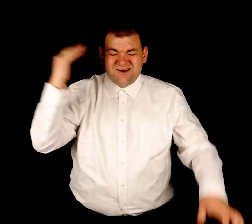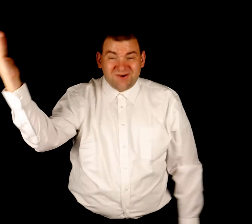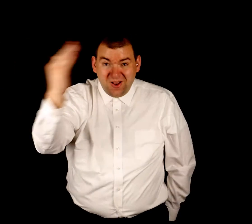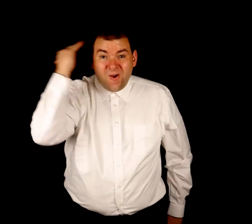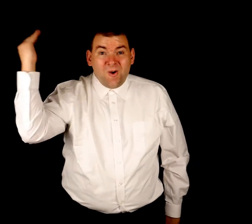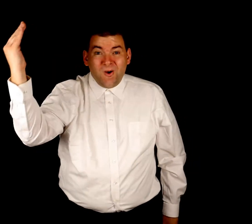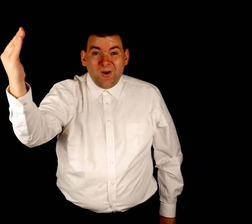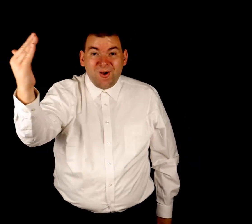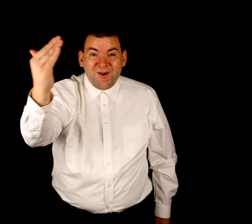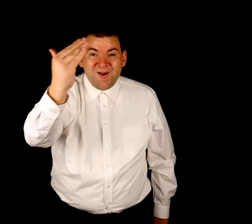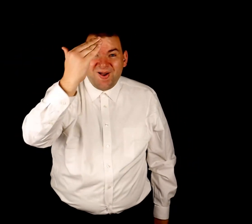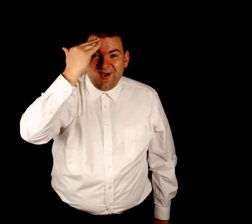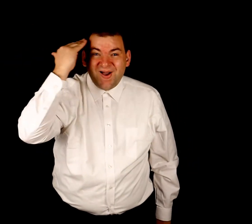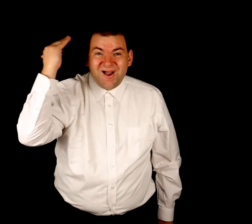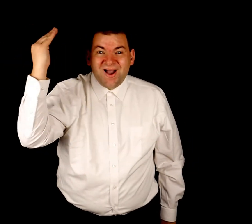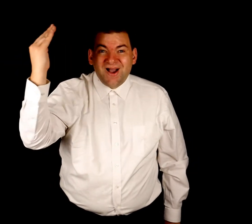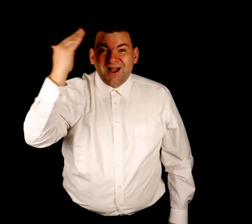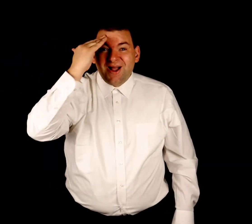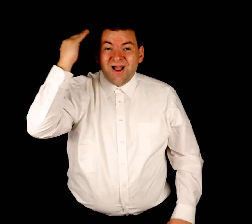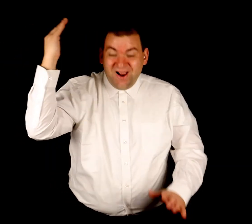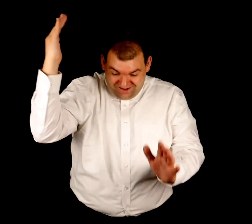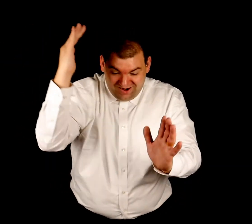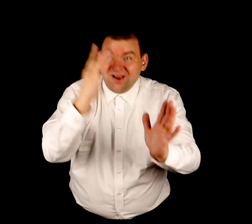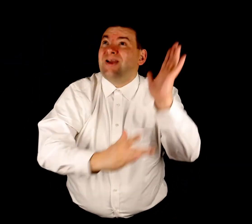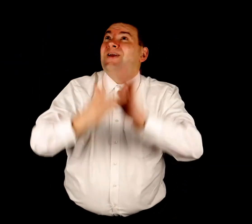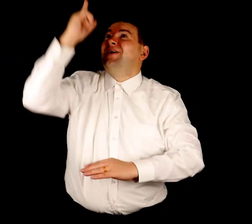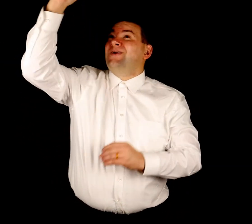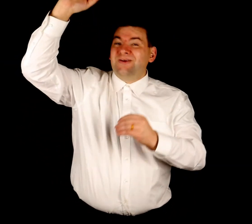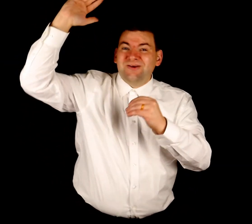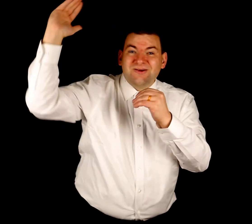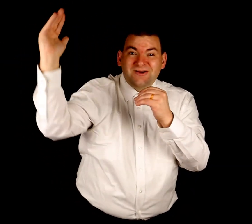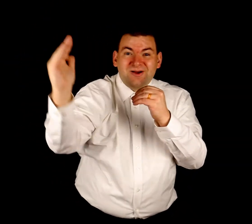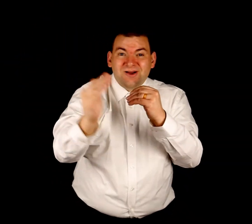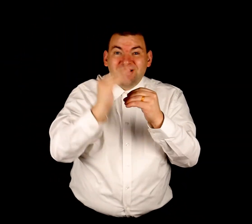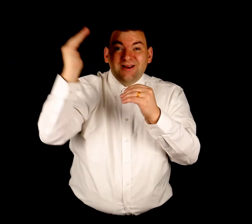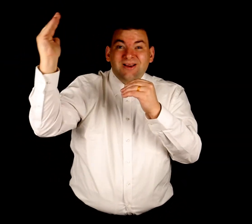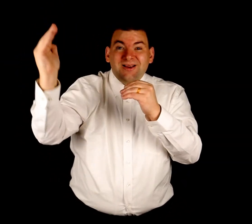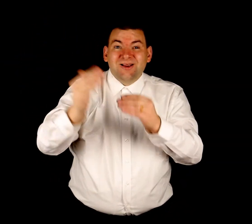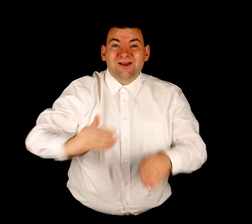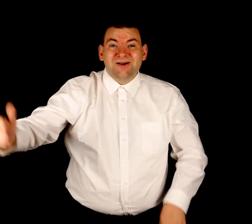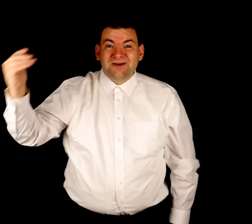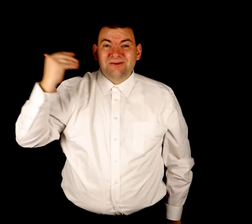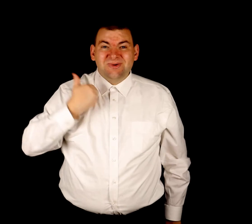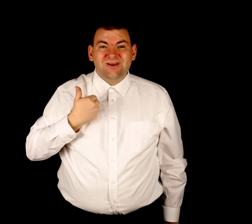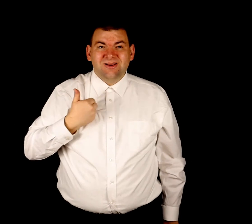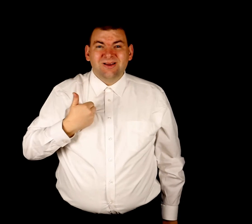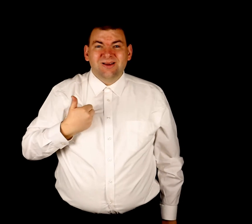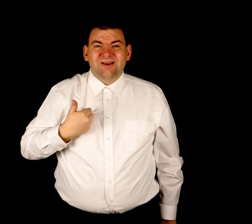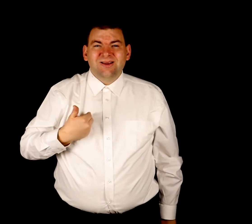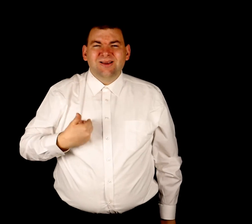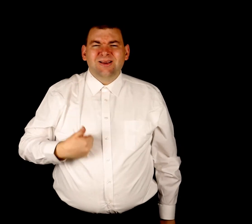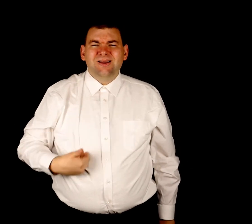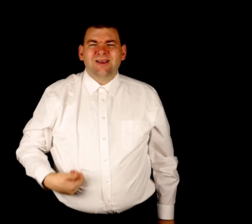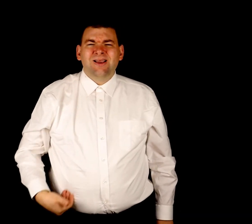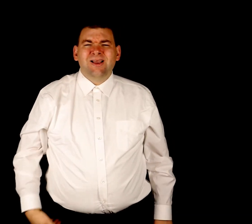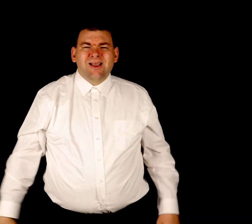knowing You are near me And